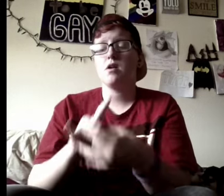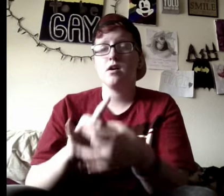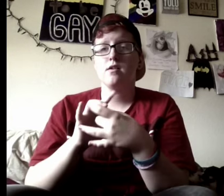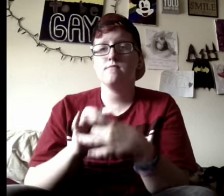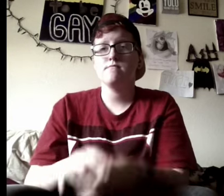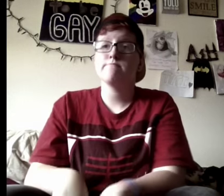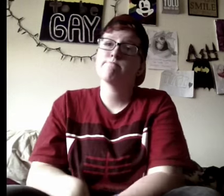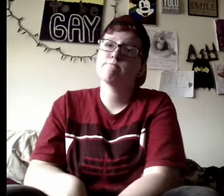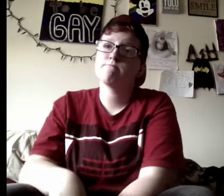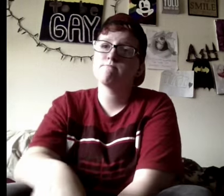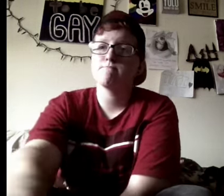blood, hey!